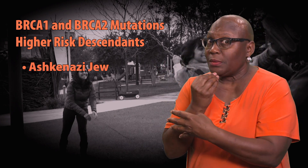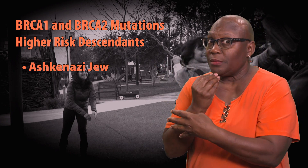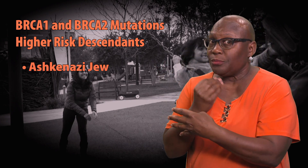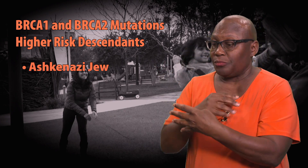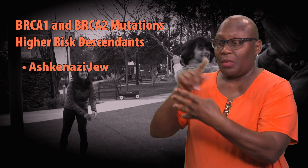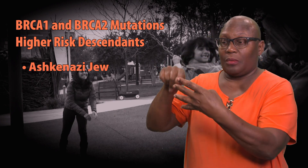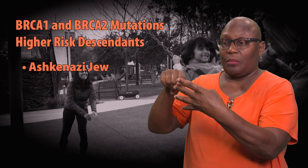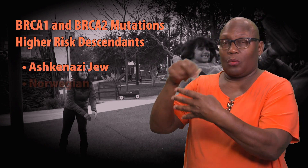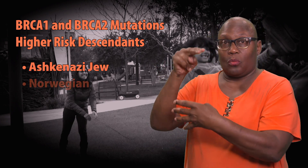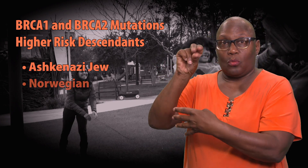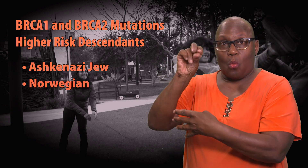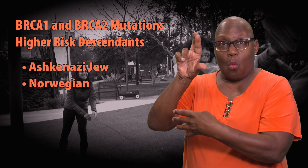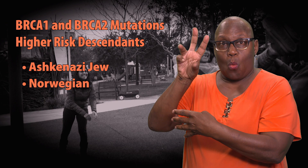Norwegian,